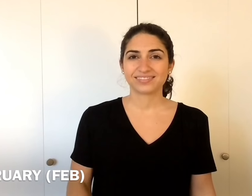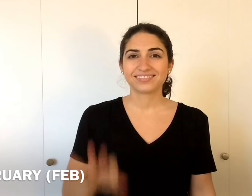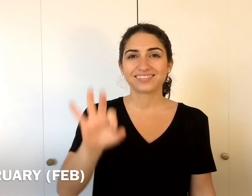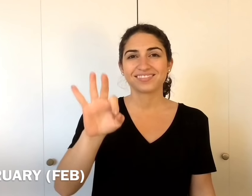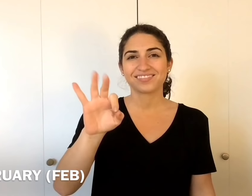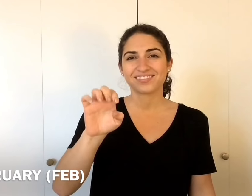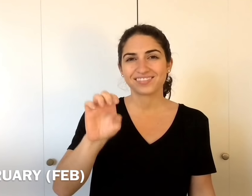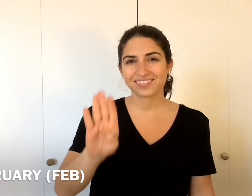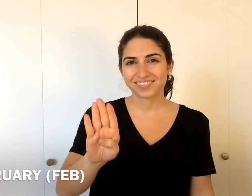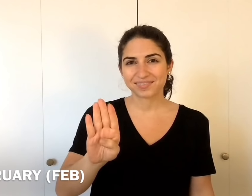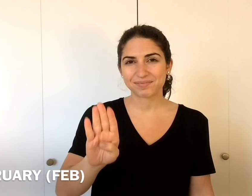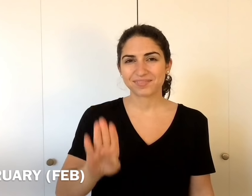February.